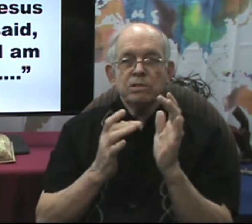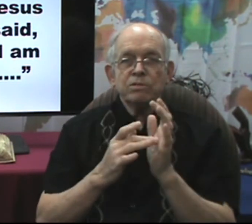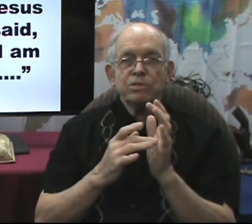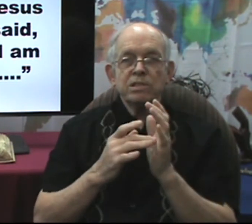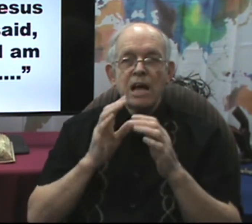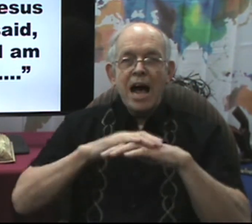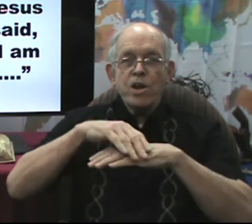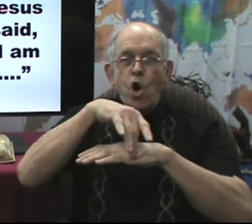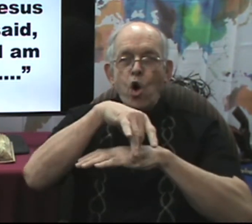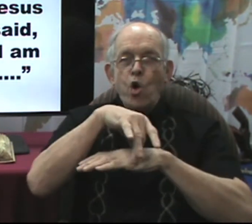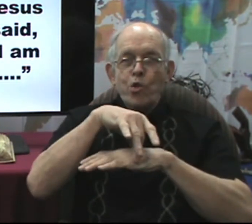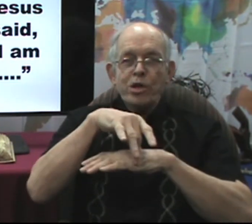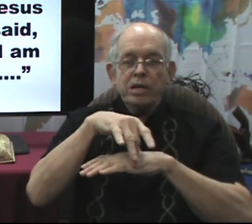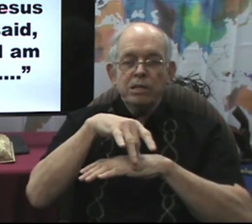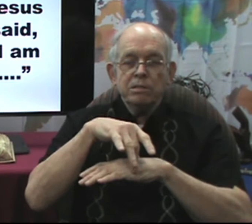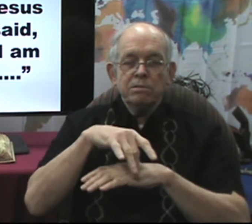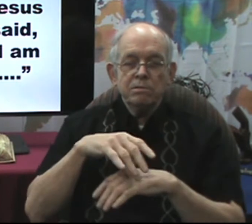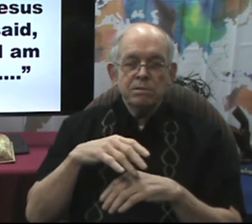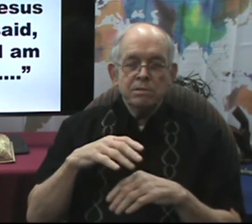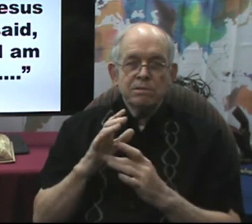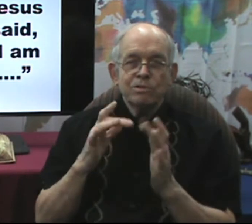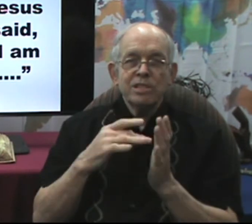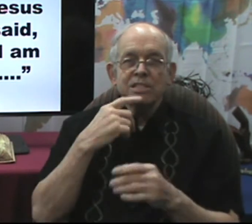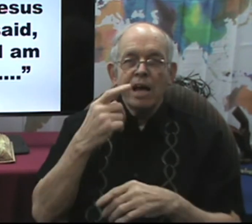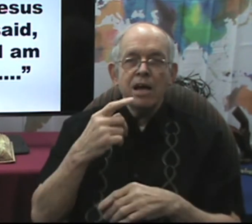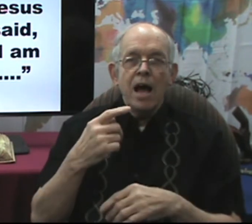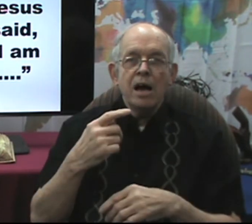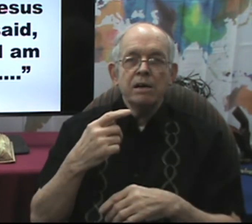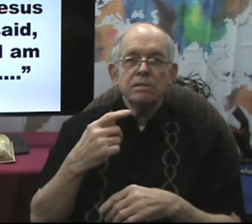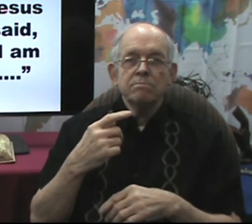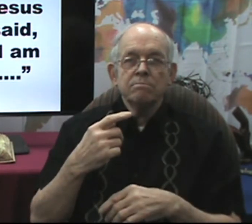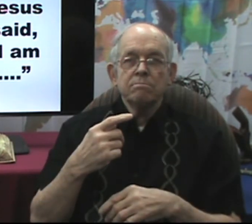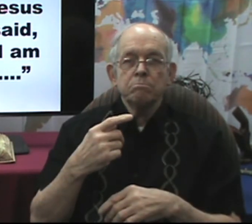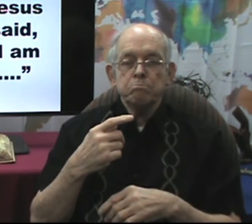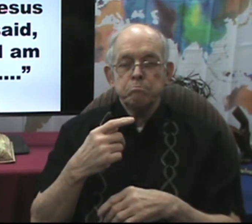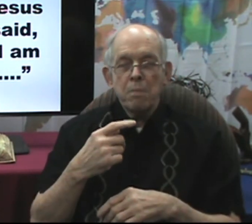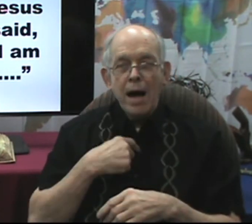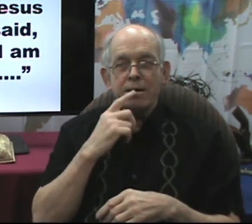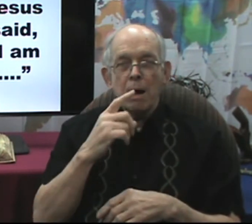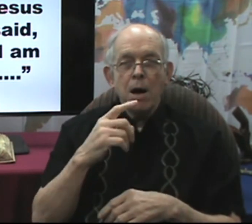Jesus had heard. Jesus said, I am